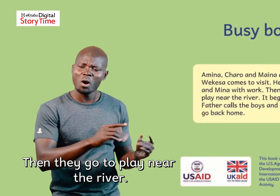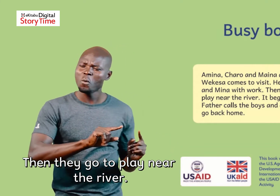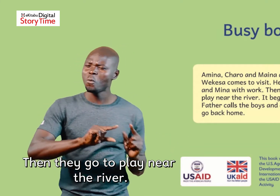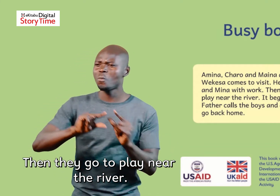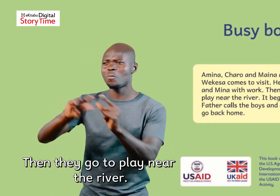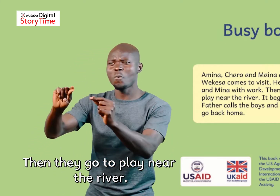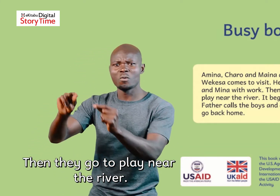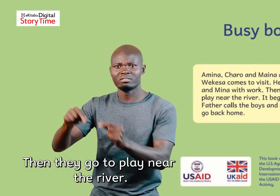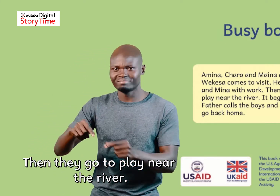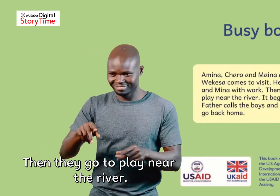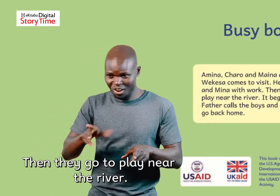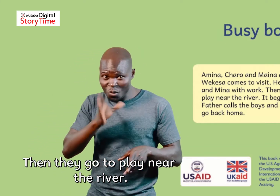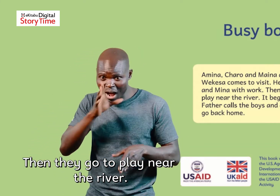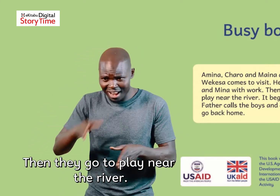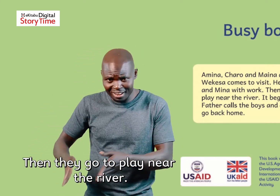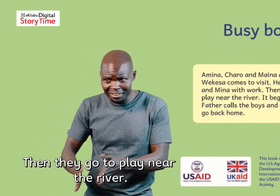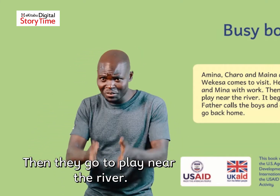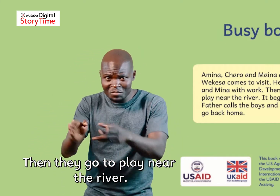They then go to play near the river